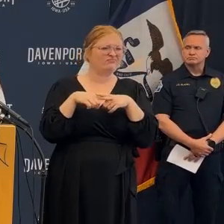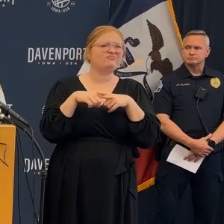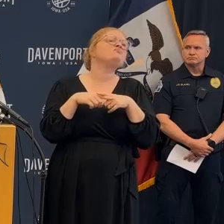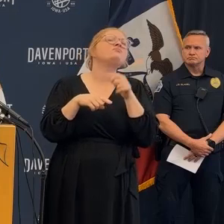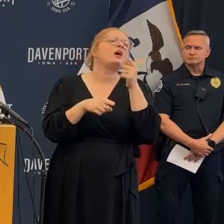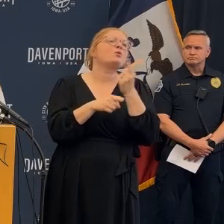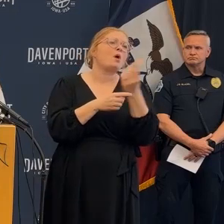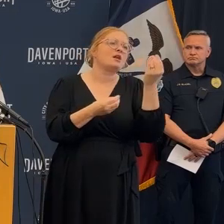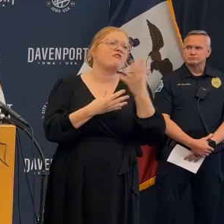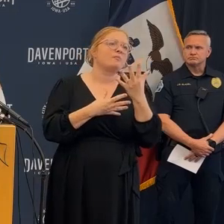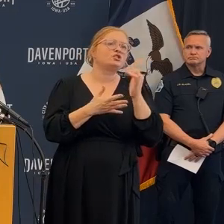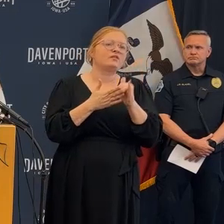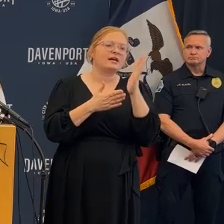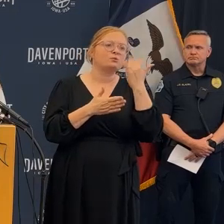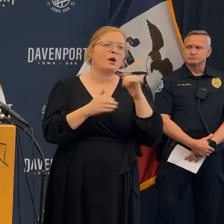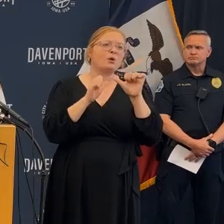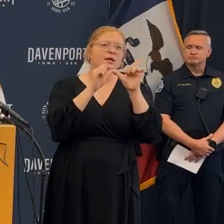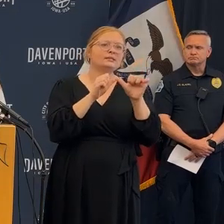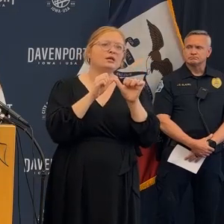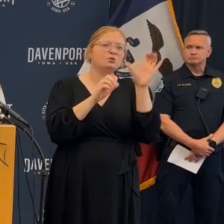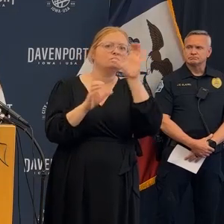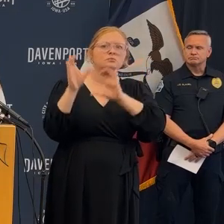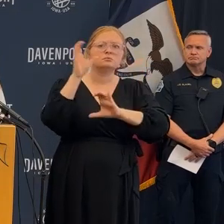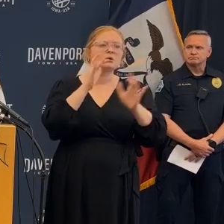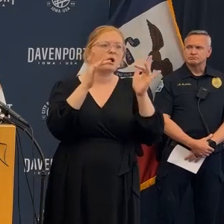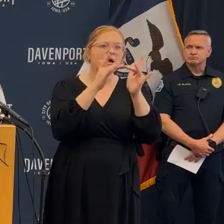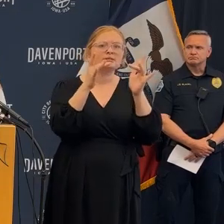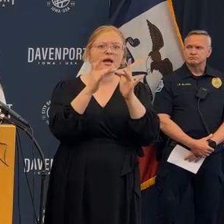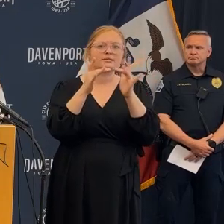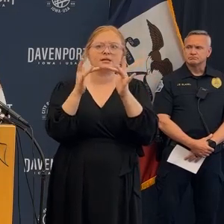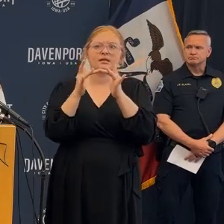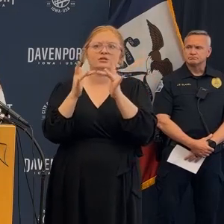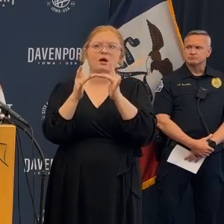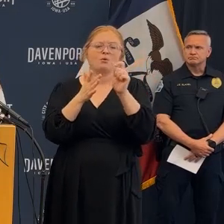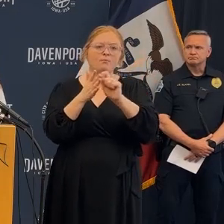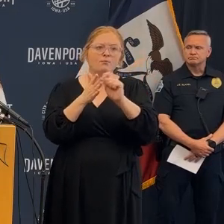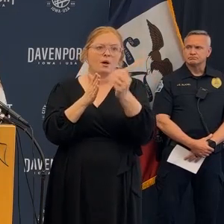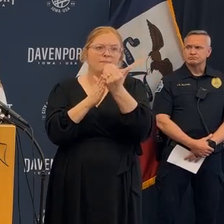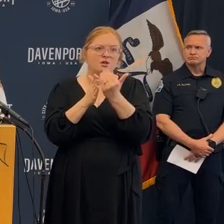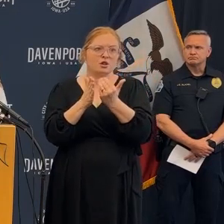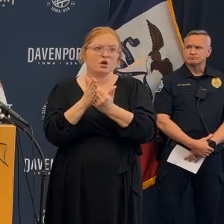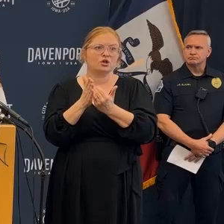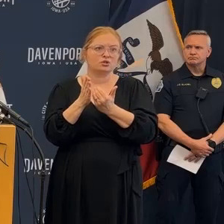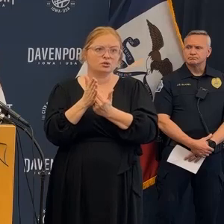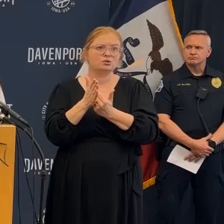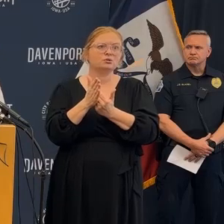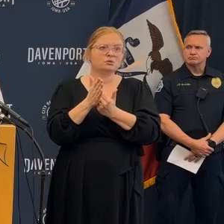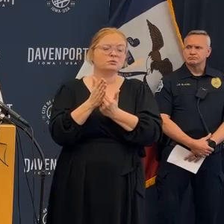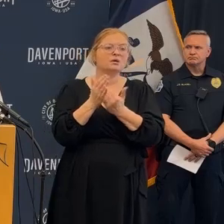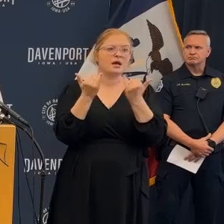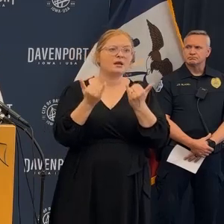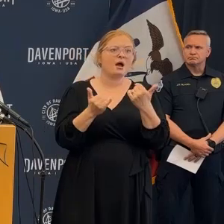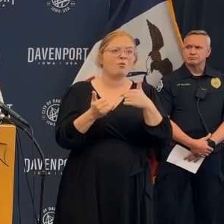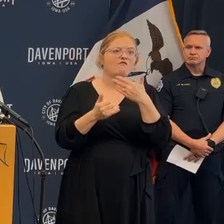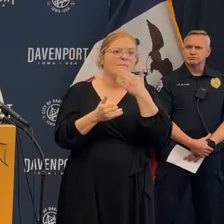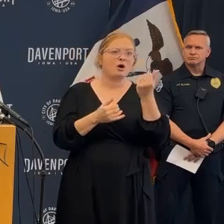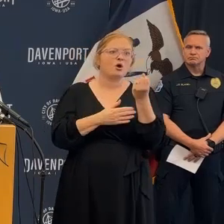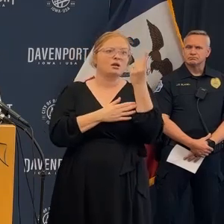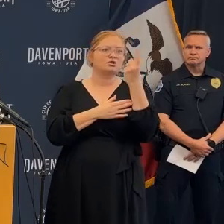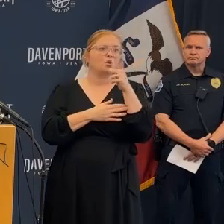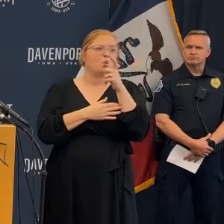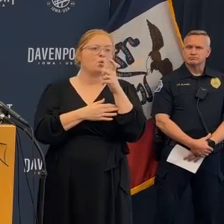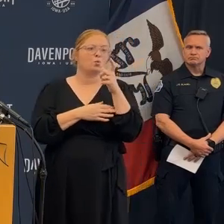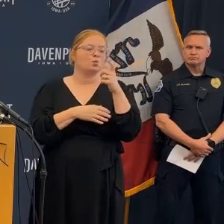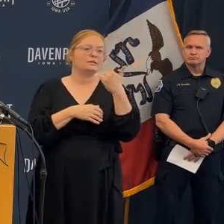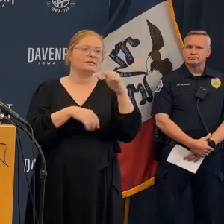aspect and that additional information so we could start getting accurate list information we had early on was conflicting and so that's why we actually